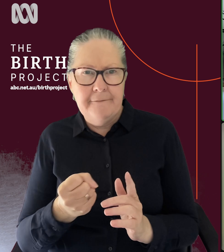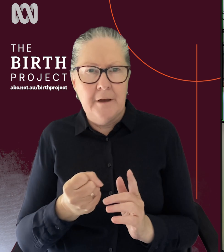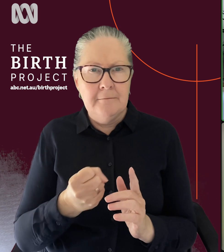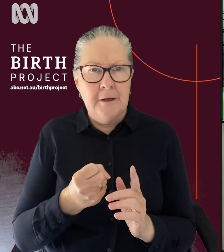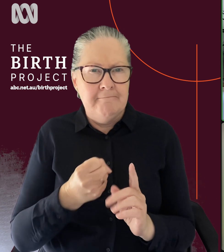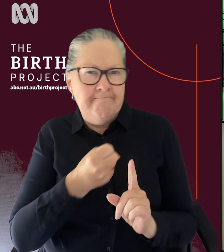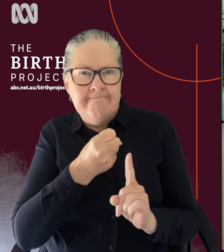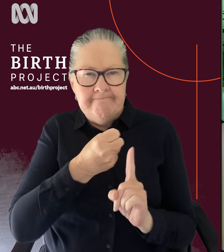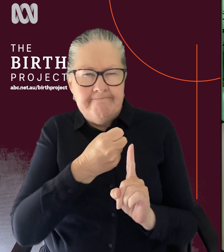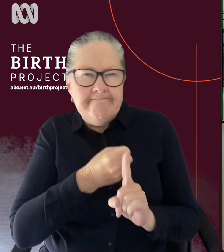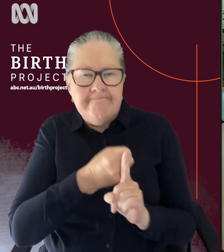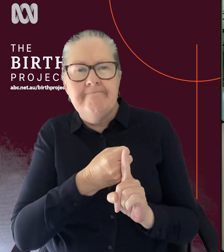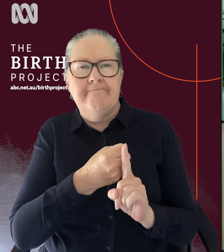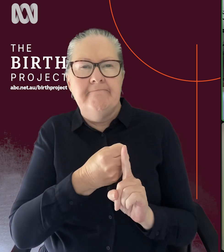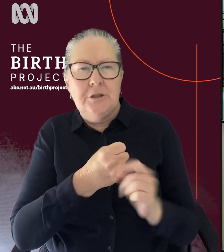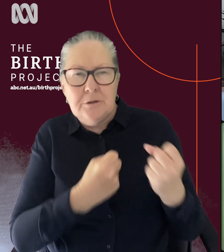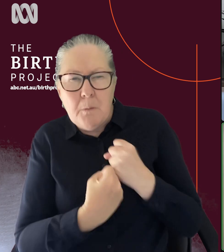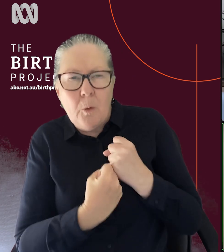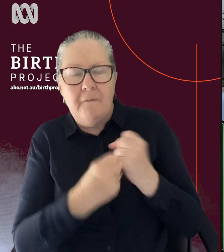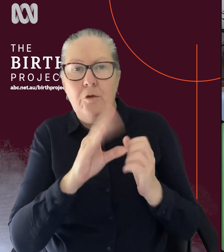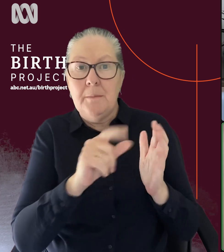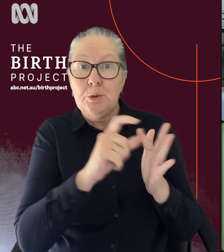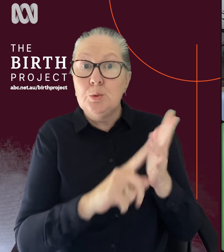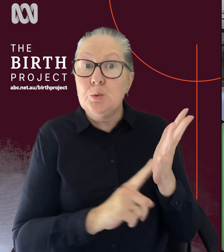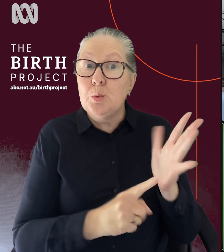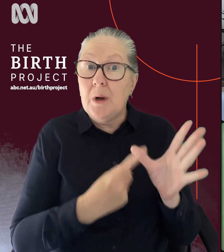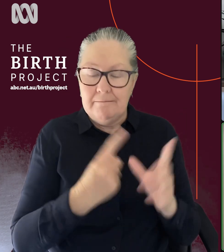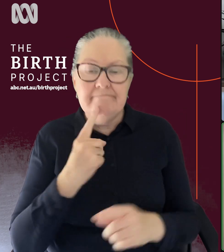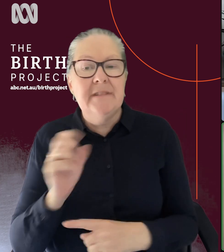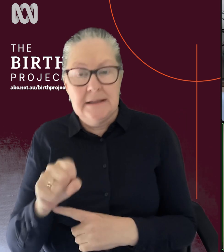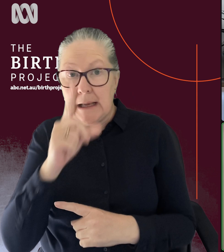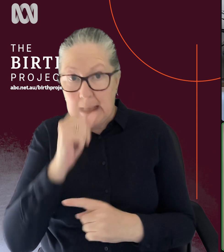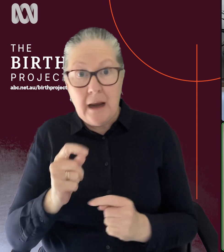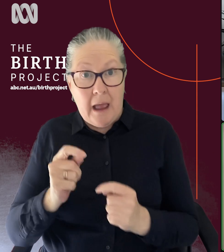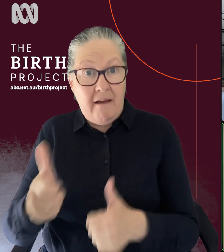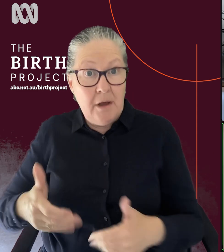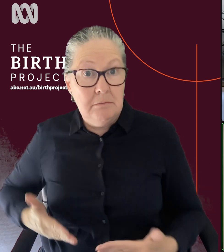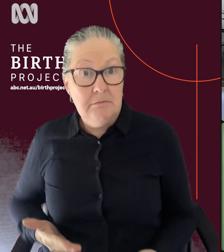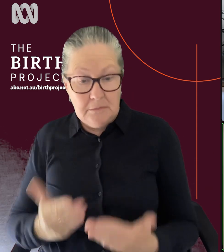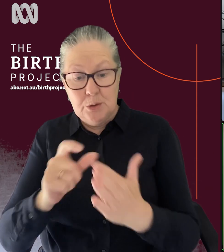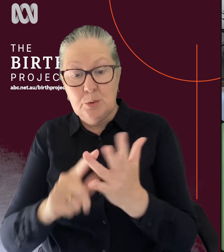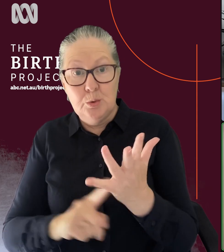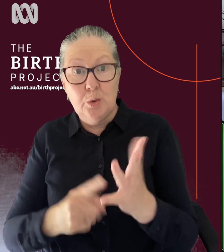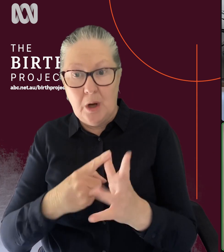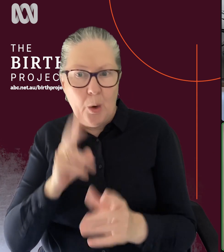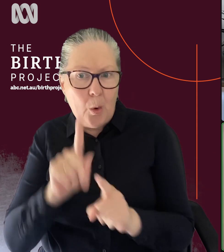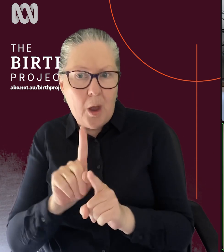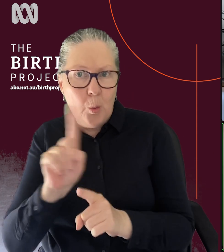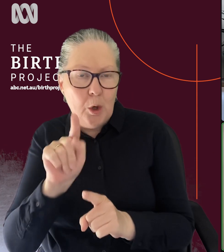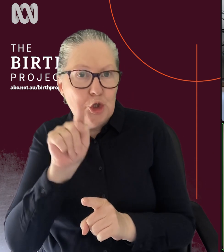them is from a doula? Yeah, definitely. And as you say, they can be sort of postpartum doulas, which sounds like what you've employed to support